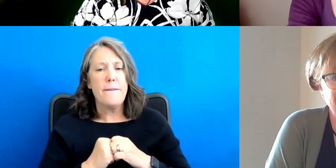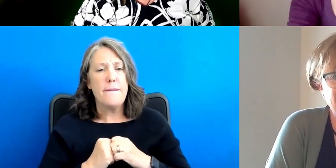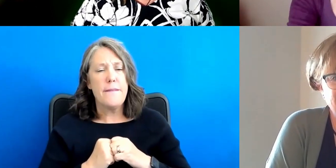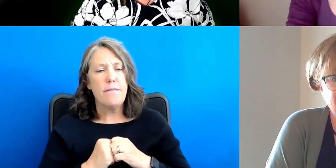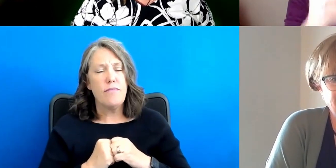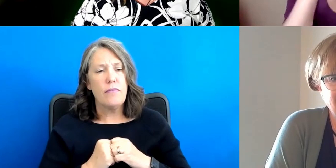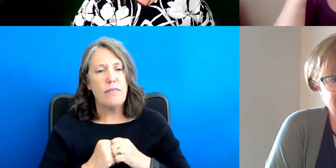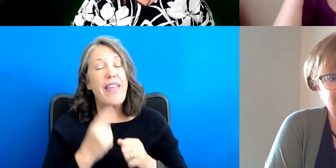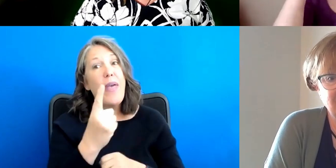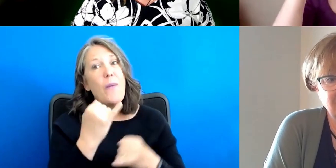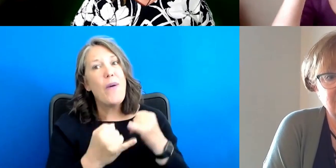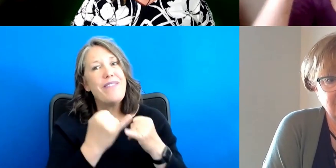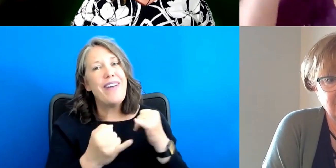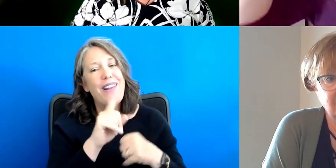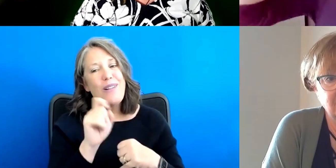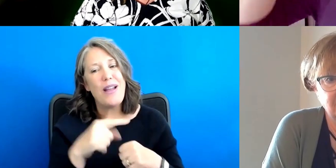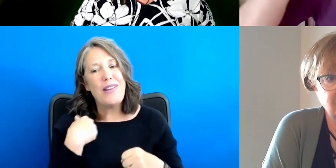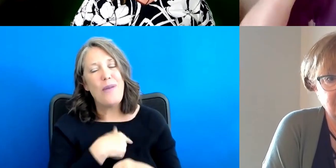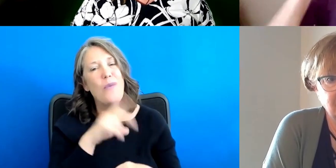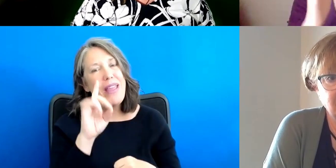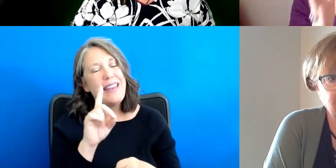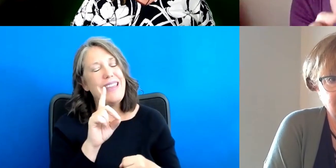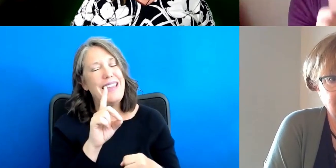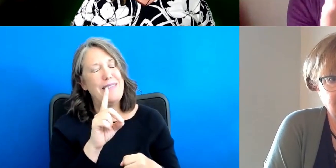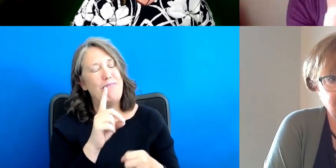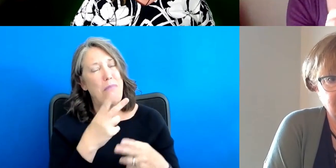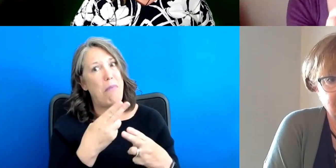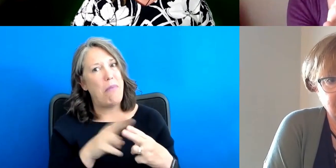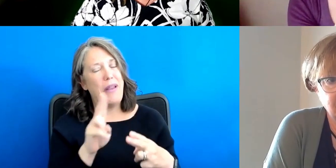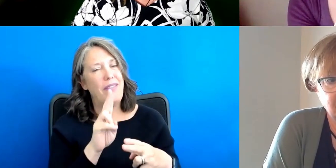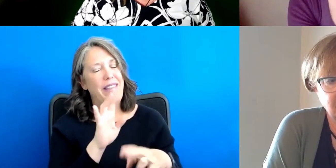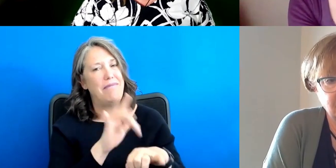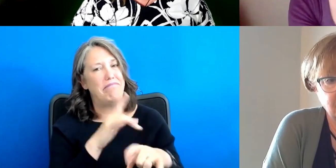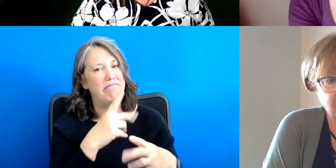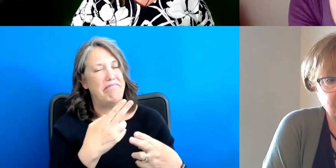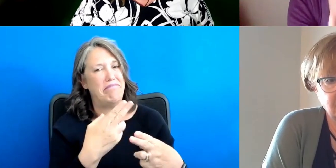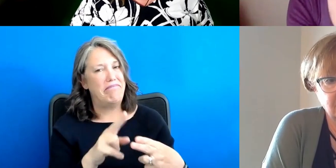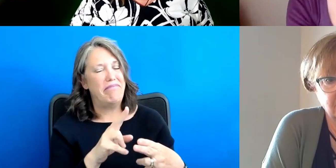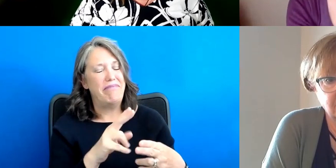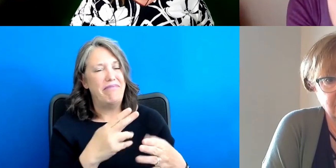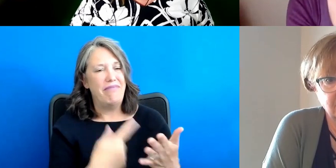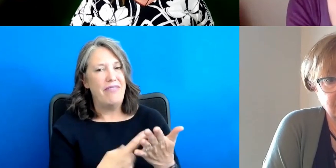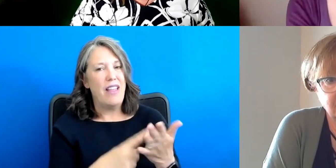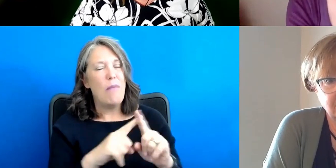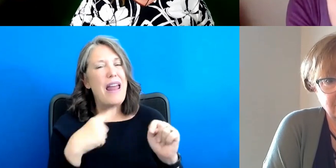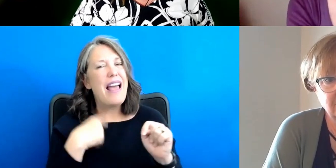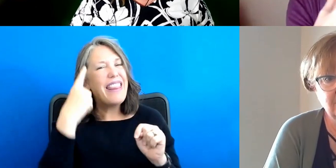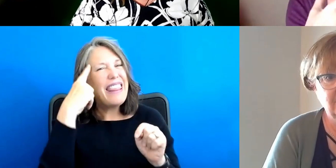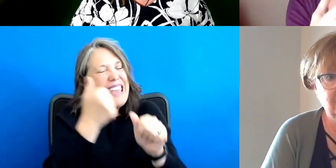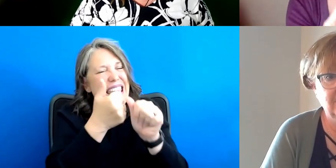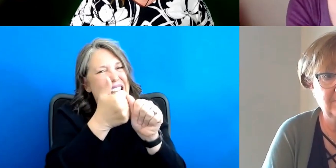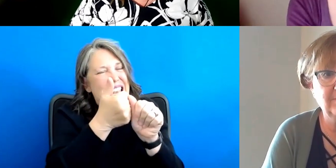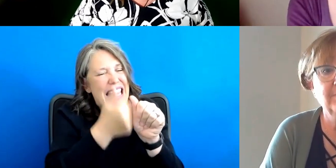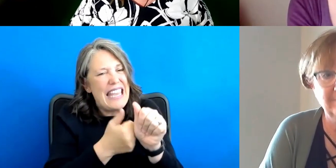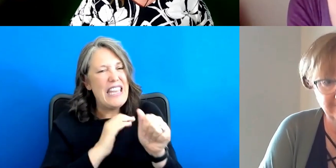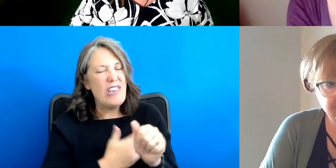There's one final question. And we did touch on this just briefly, but I, and I'm, but I think each of our, um, each of